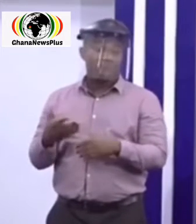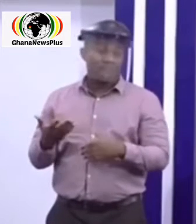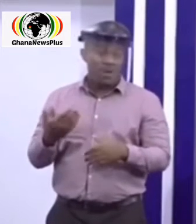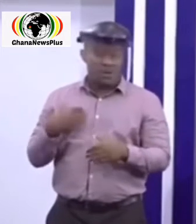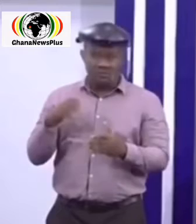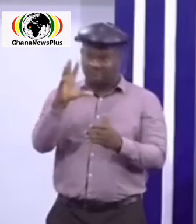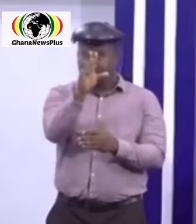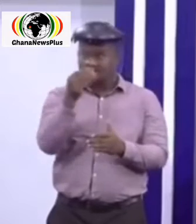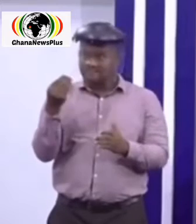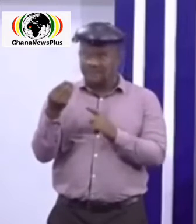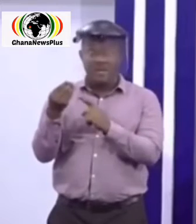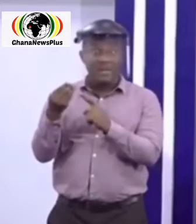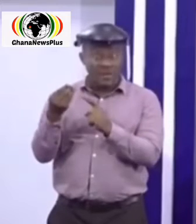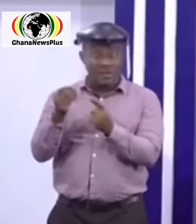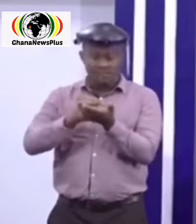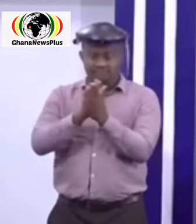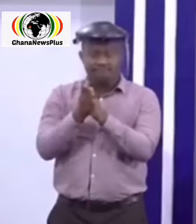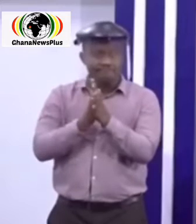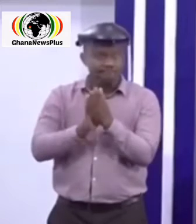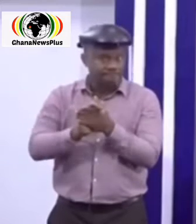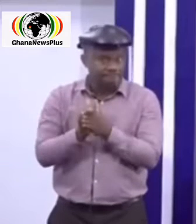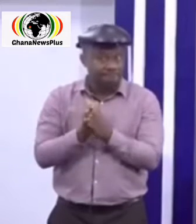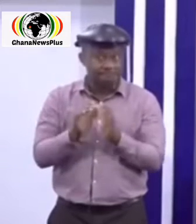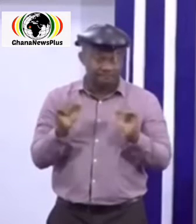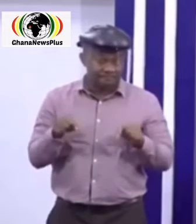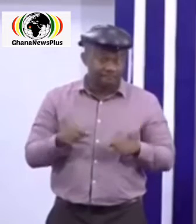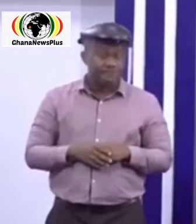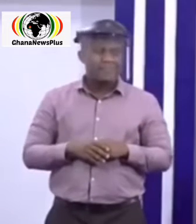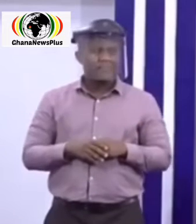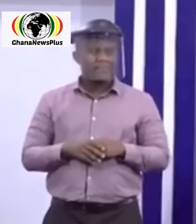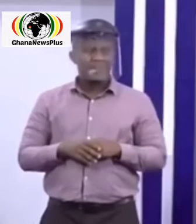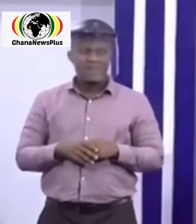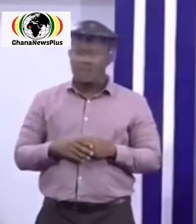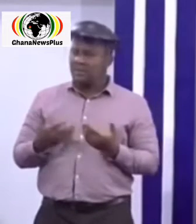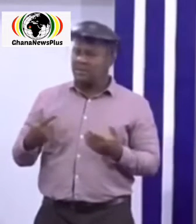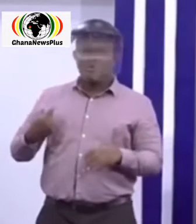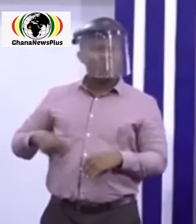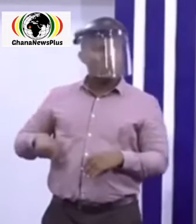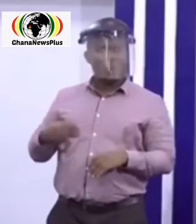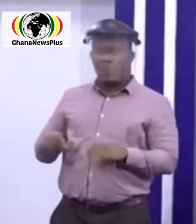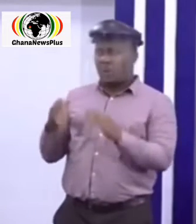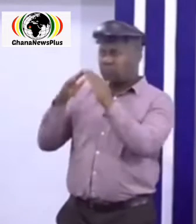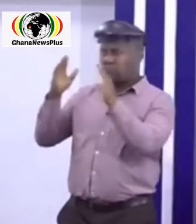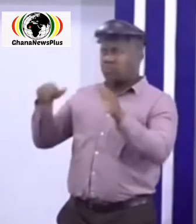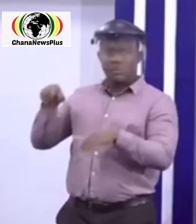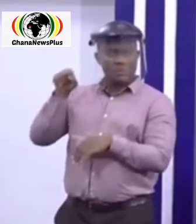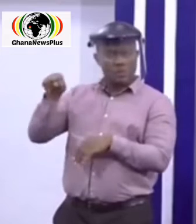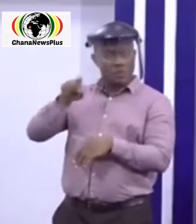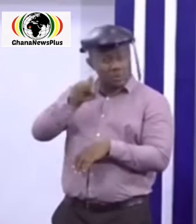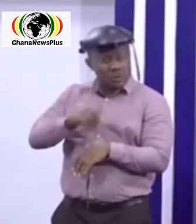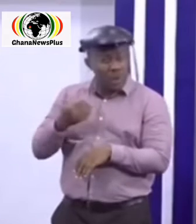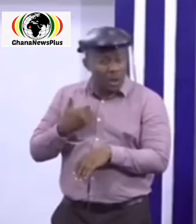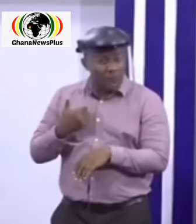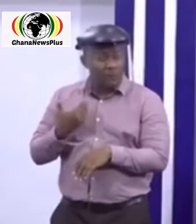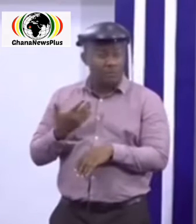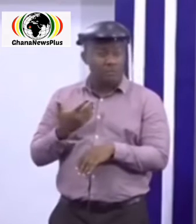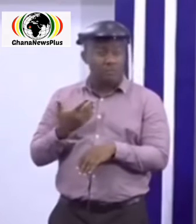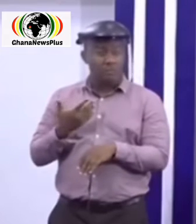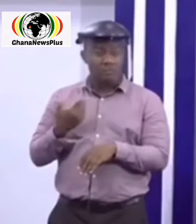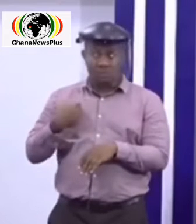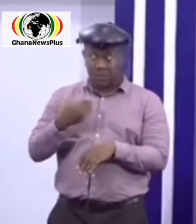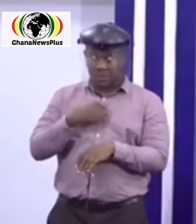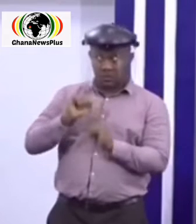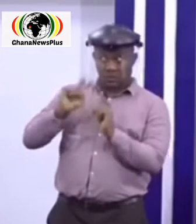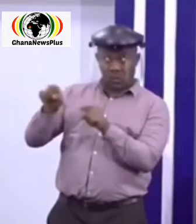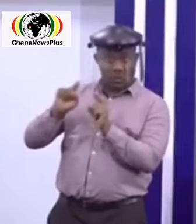provision of adequate toilet facilities for use by members regular cleaning